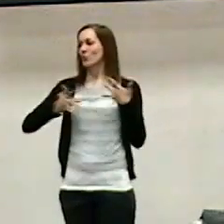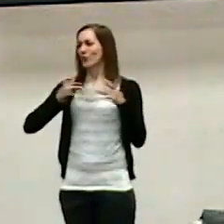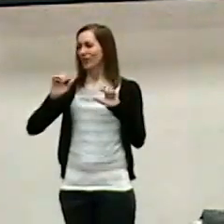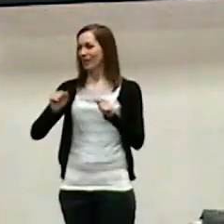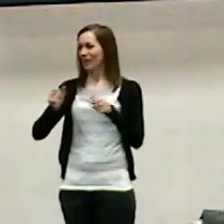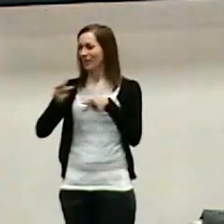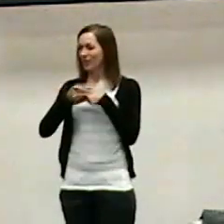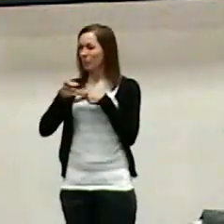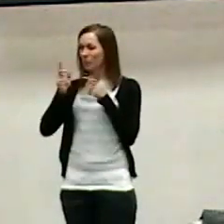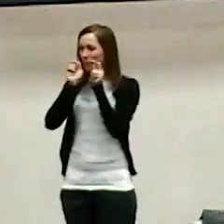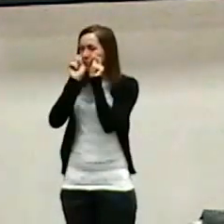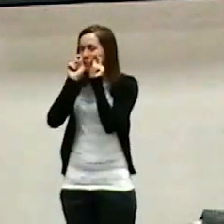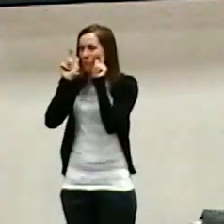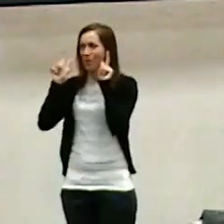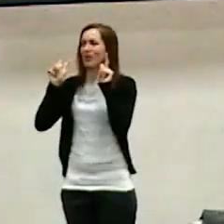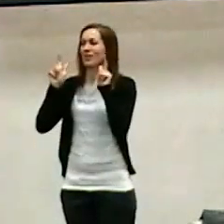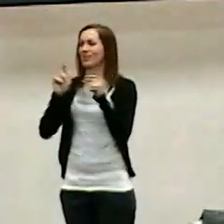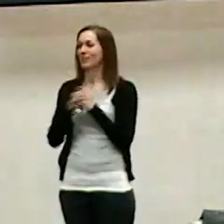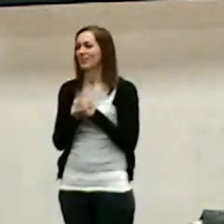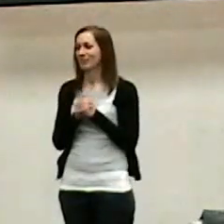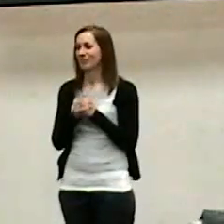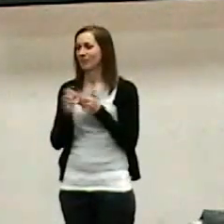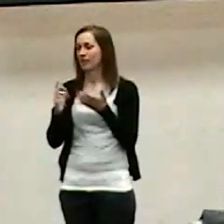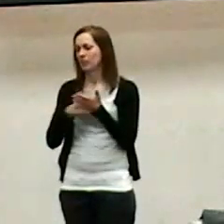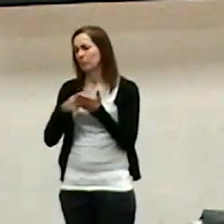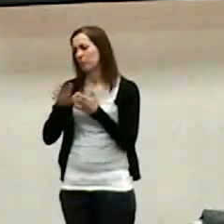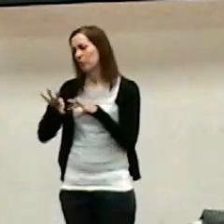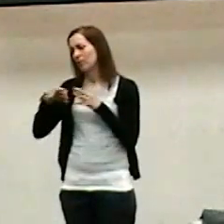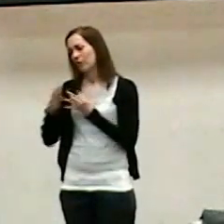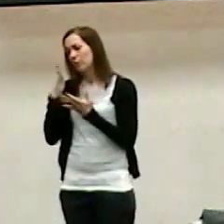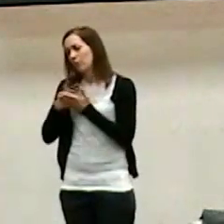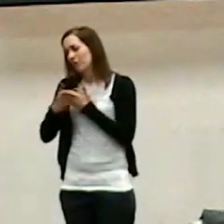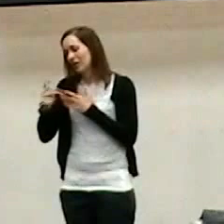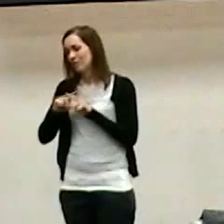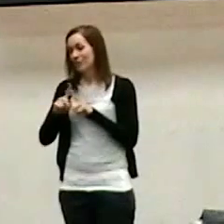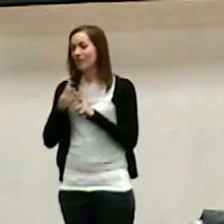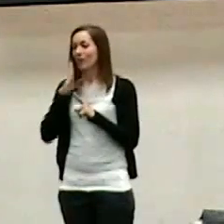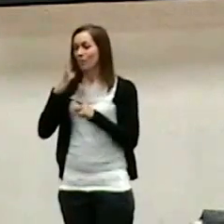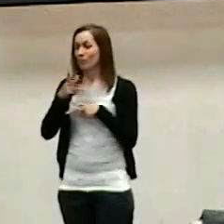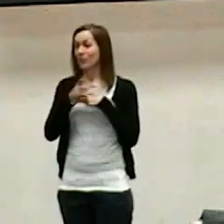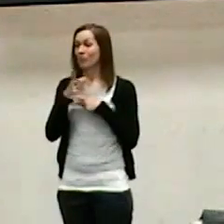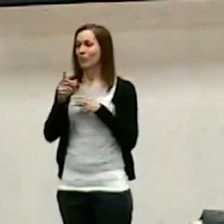awake. Sometimes they'll fail. But they'll keep you awake.